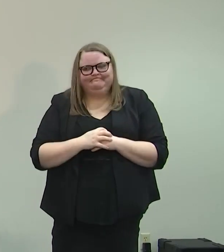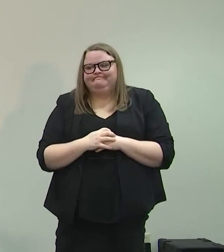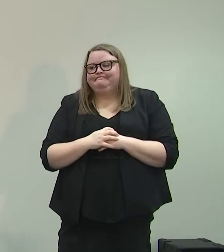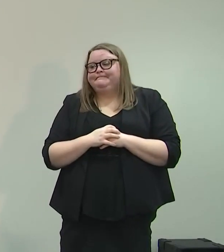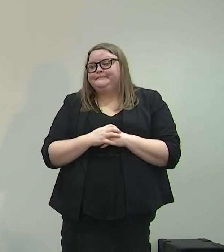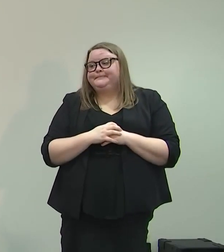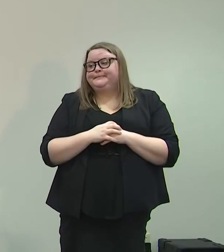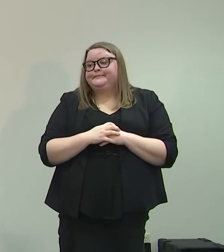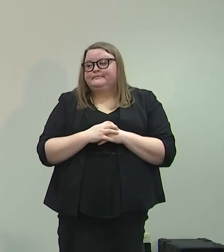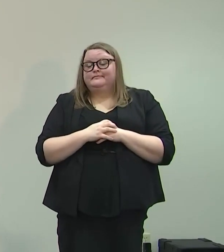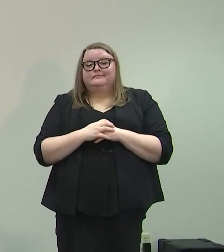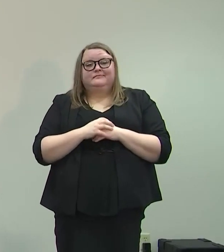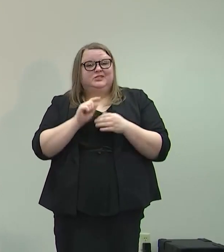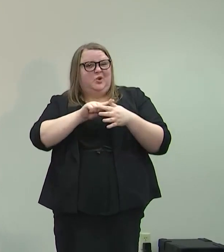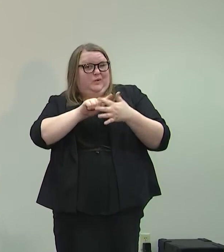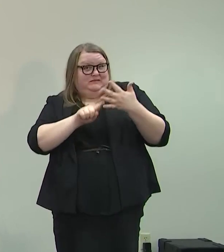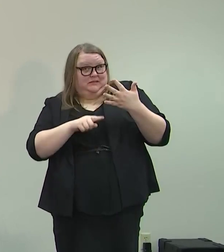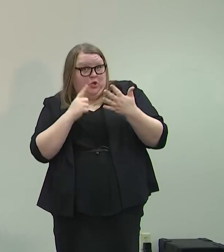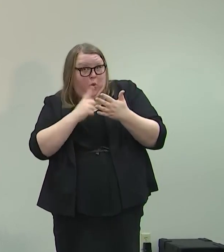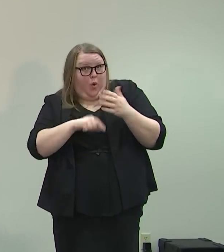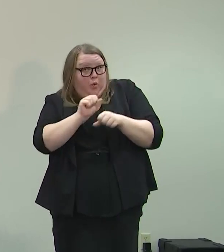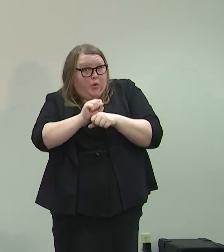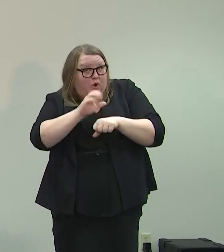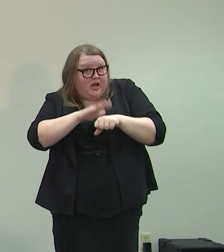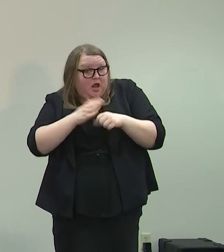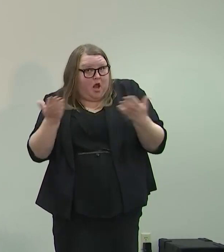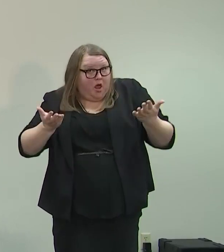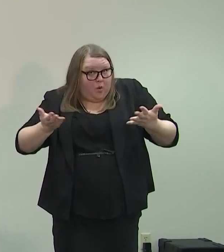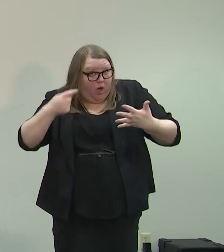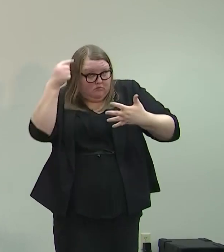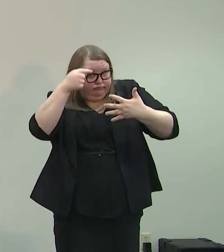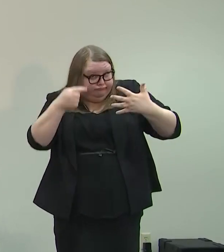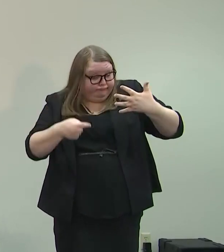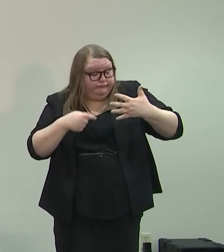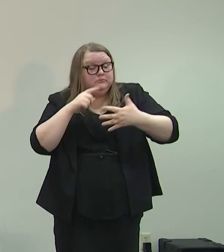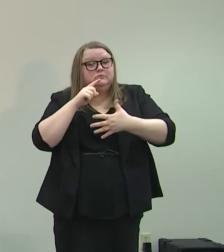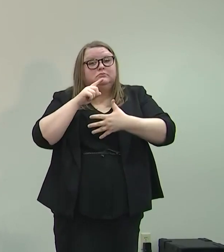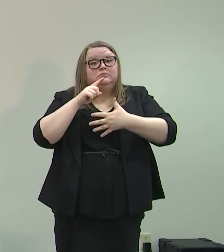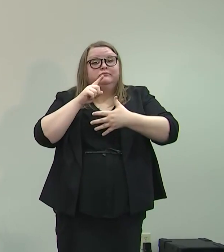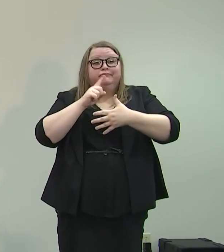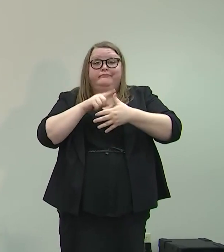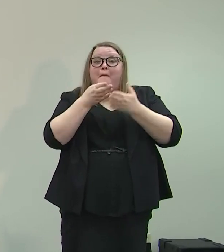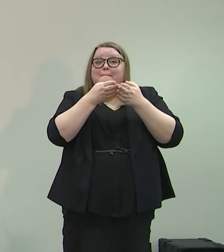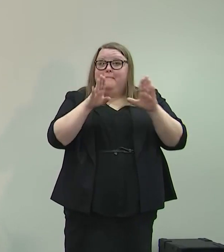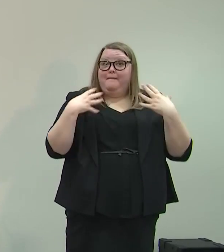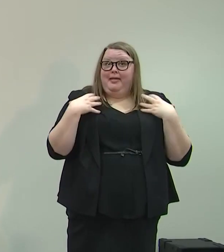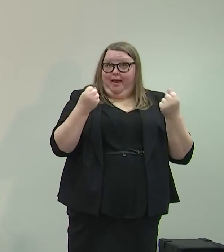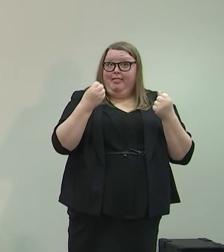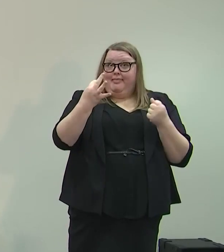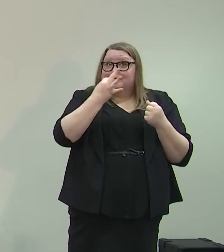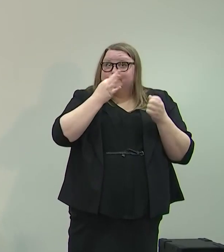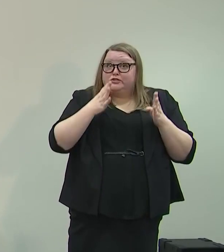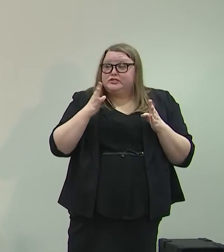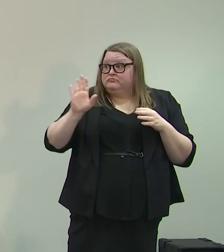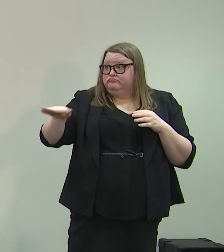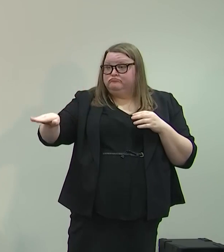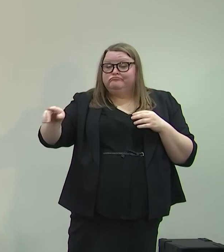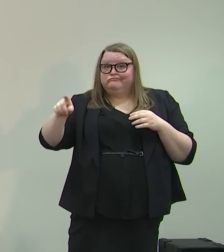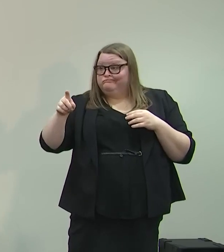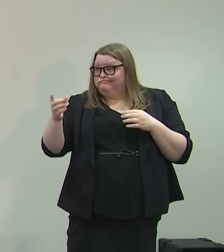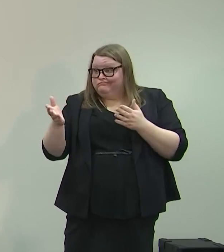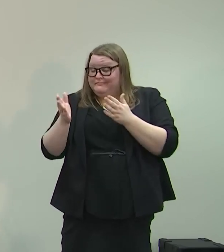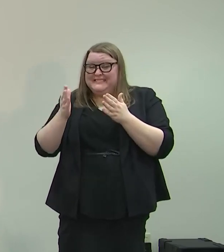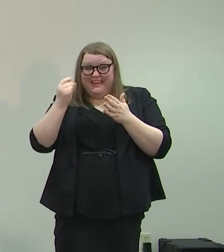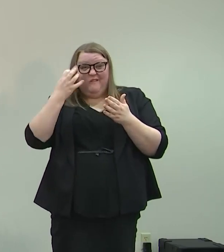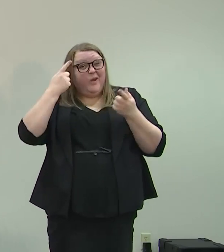These are a few of the areas that we're working on and what we're going to actively work on with our public health experts as we agree to loosen